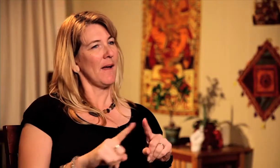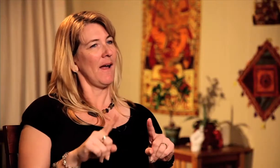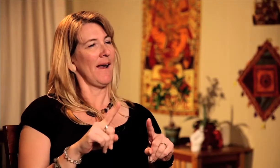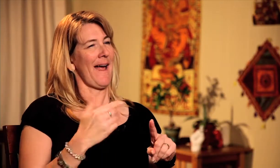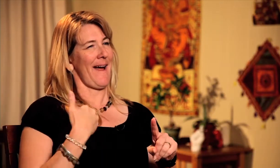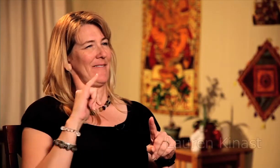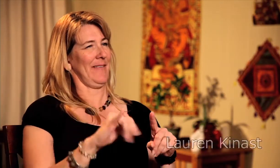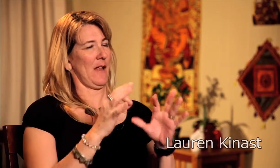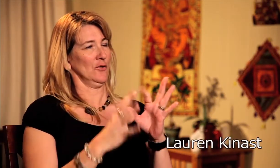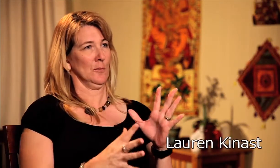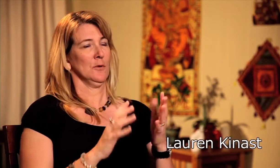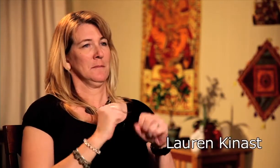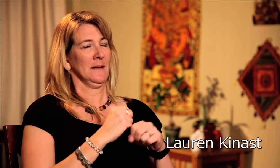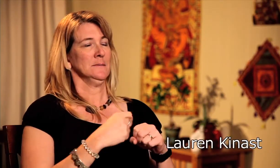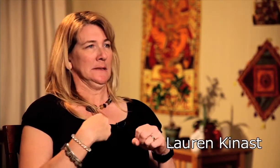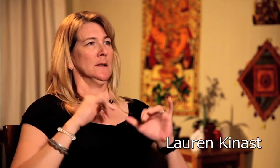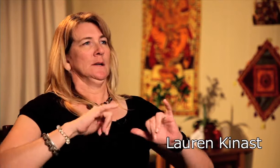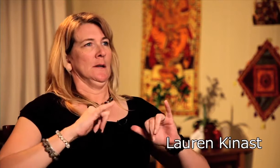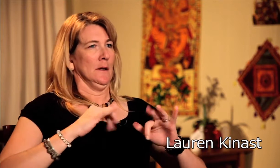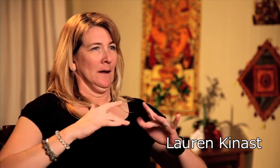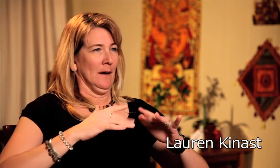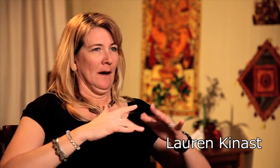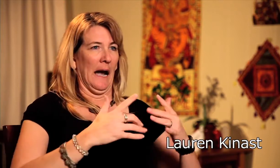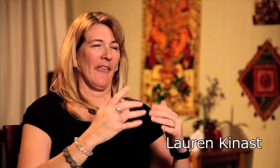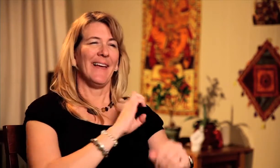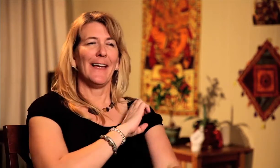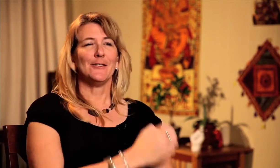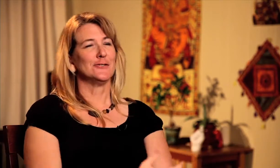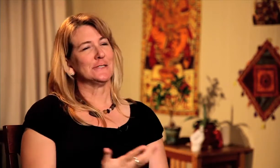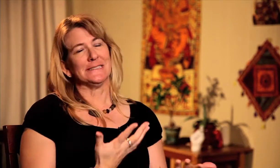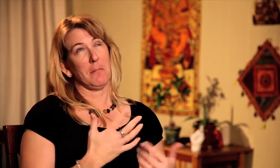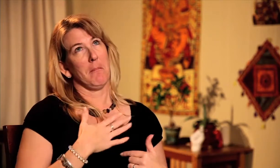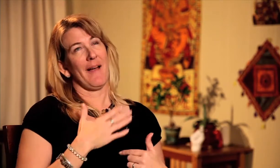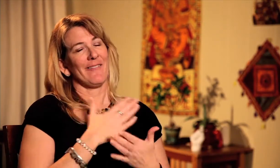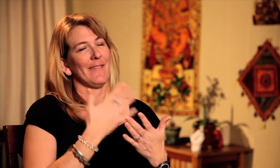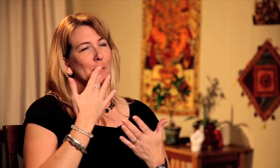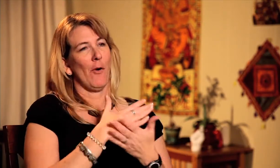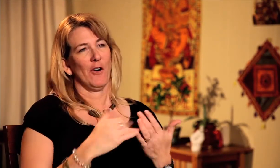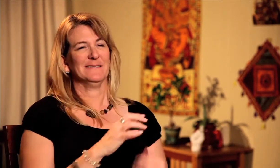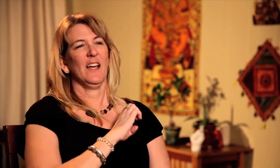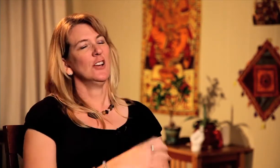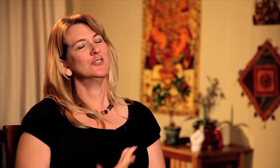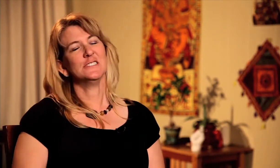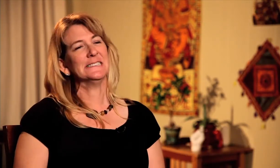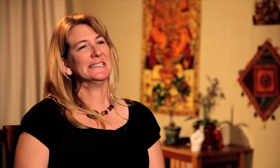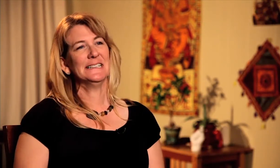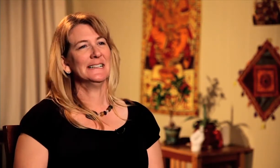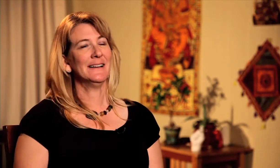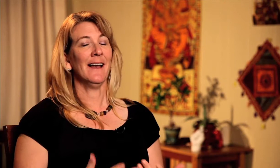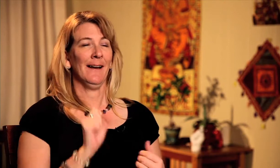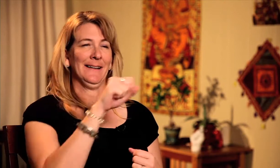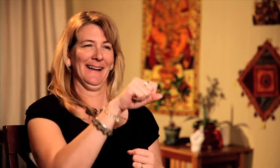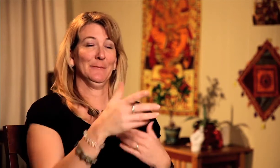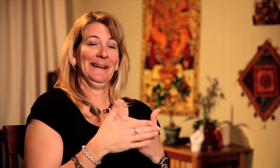To be near the vibrations, to be near the stage and hear the sound more, it's a part of it. But I still can't